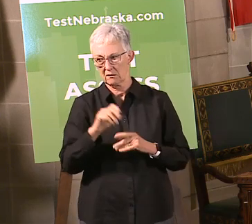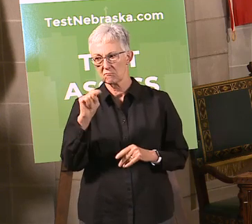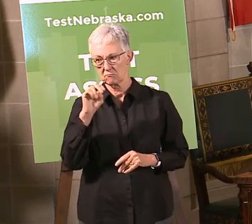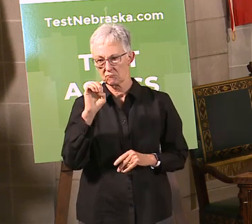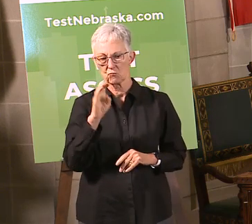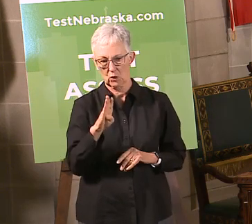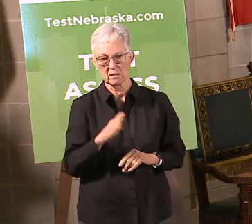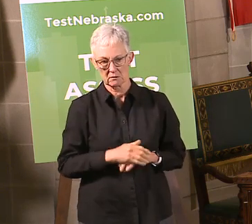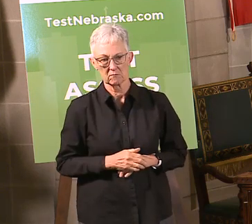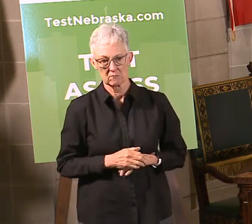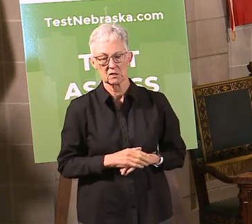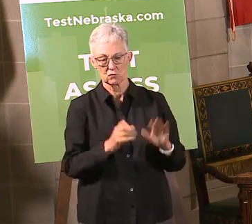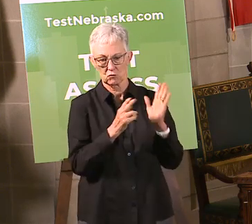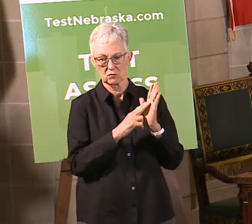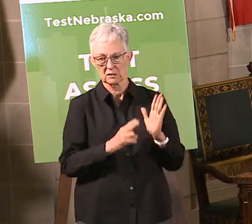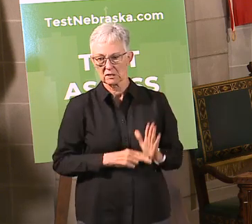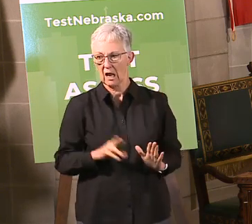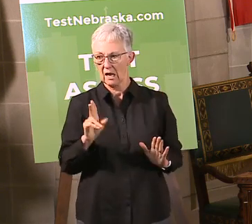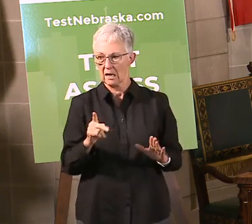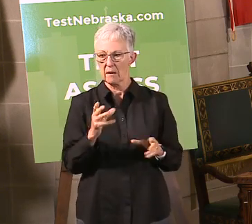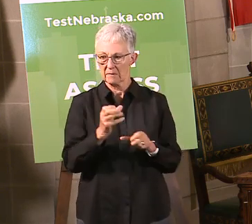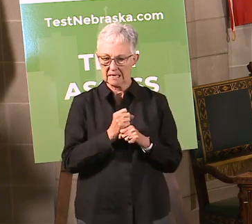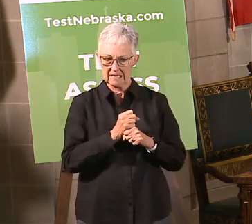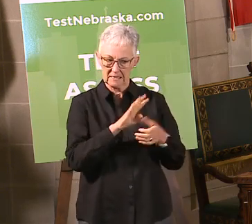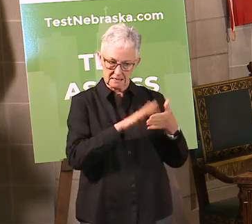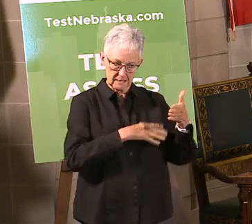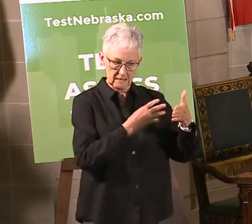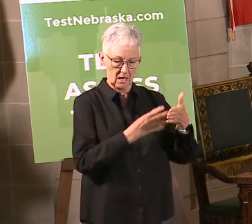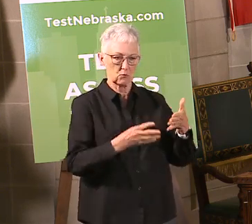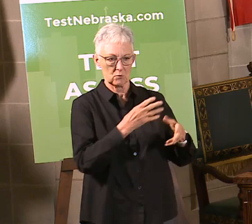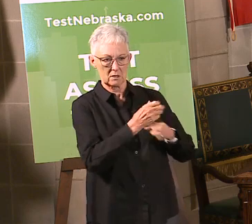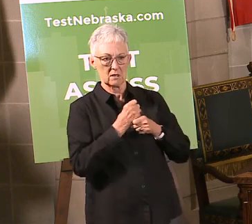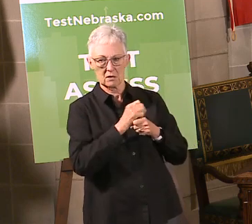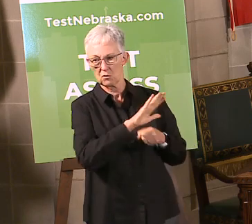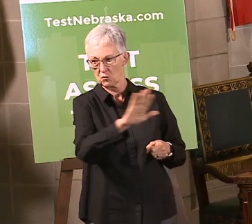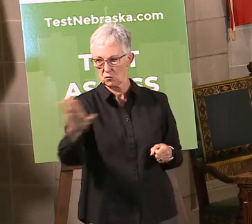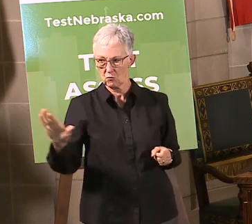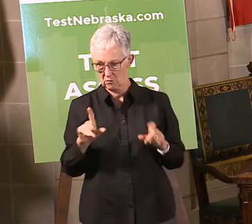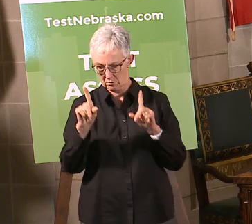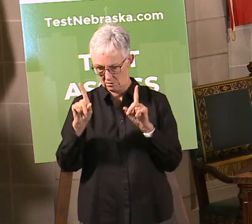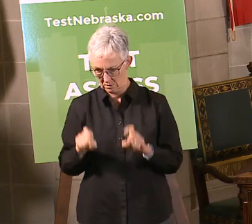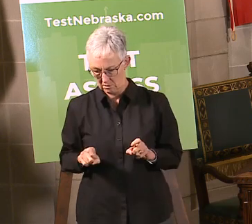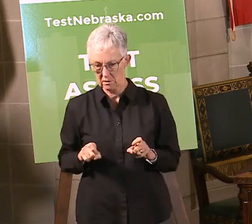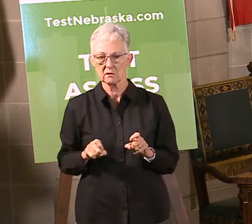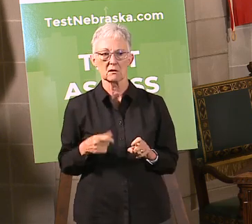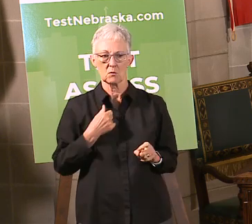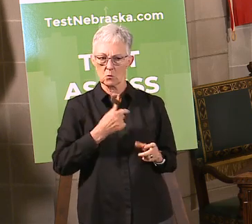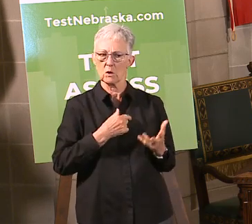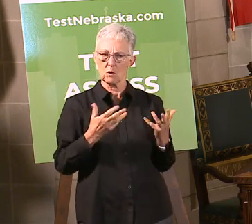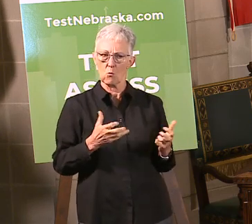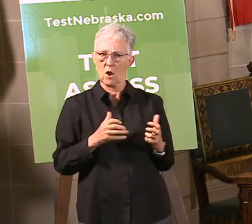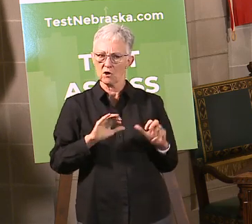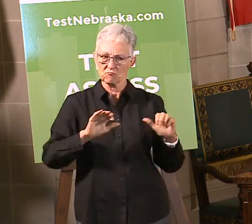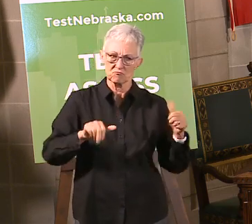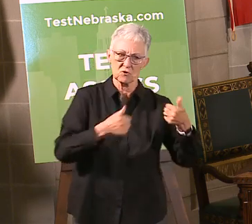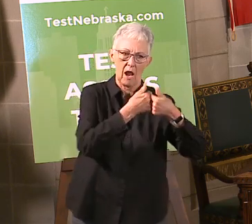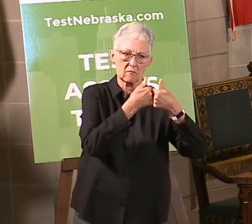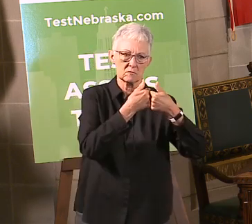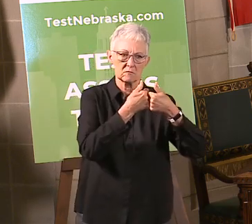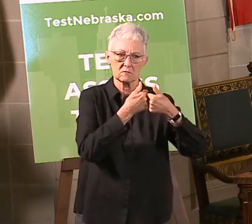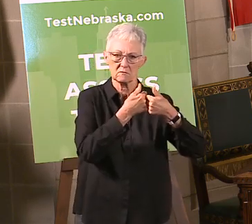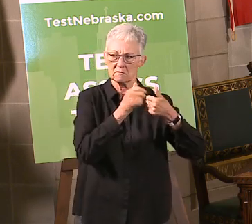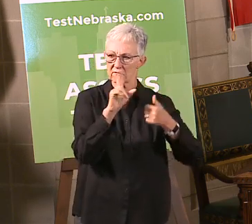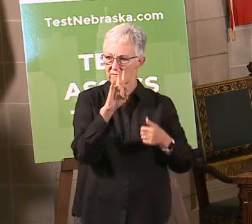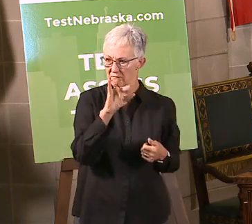up so that you can also be scheduled to get that test. That's going to be an important way for us to be able to make sure we're really taking on the virus directly to get people to